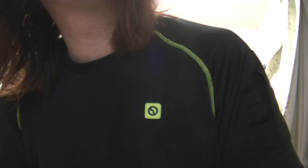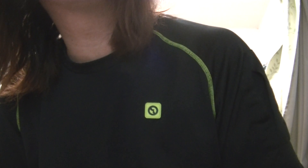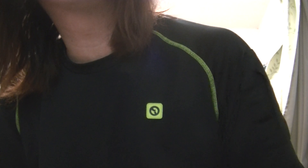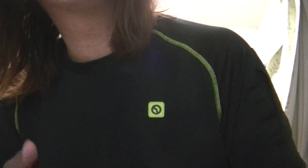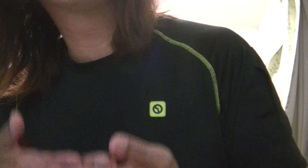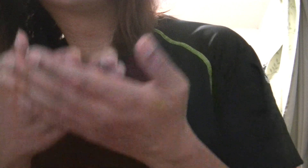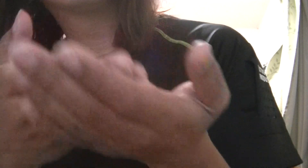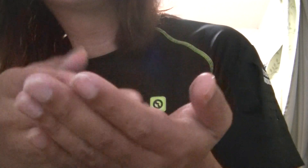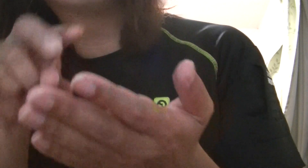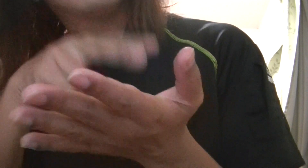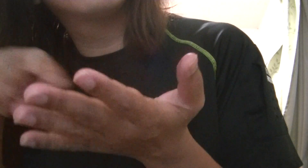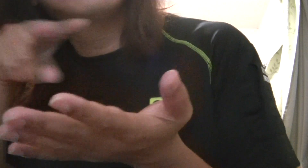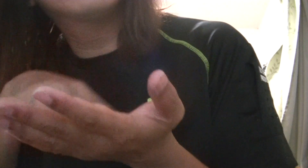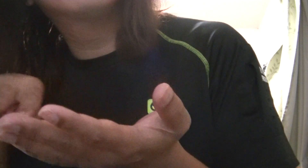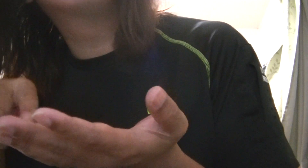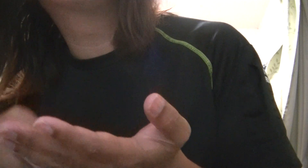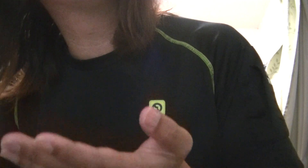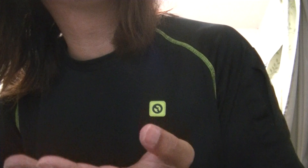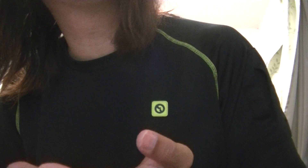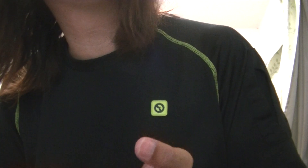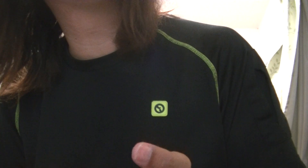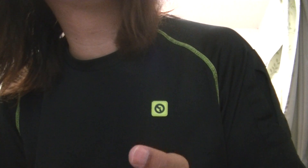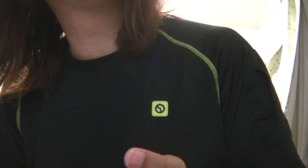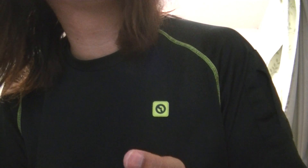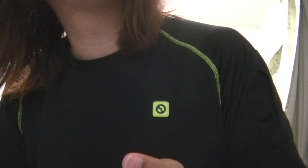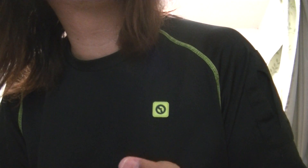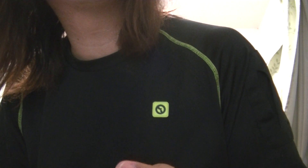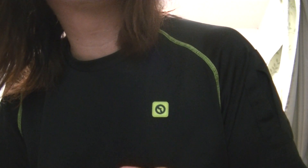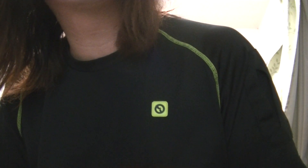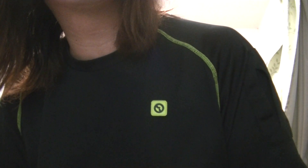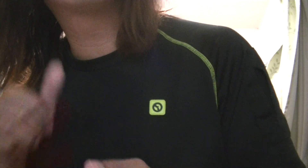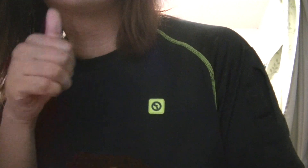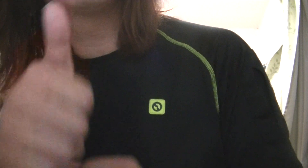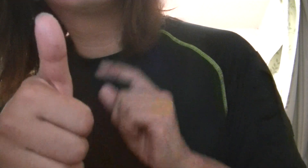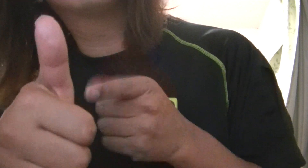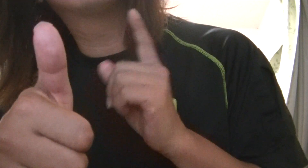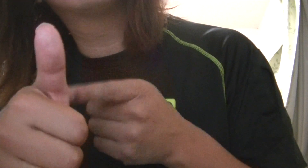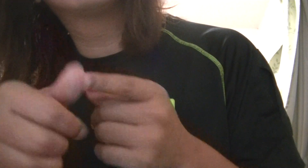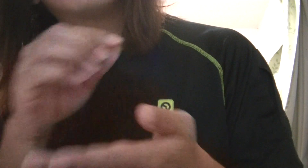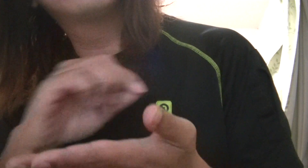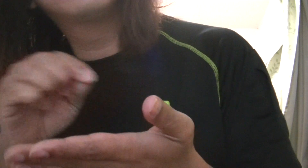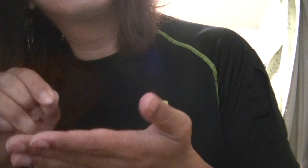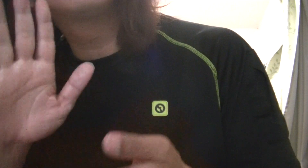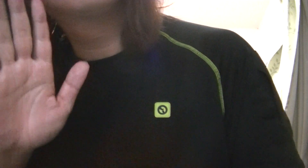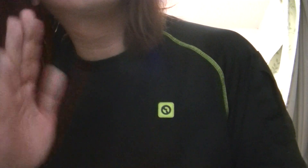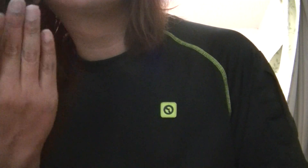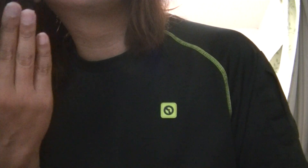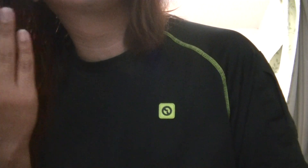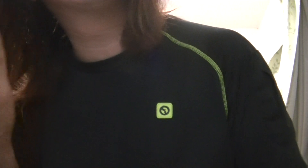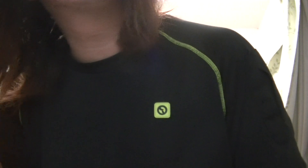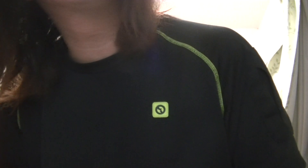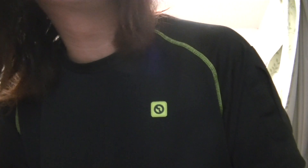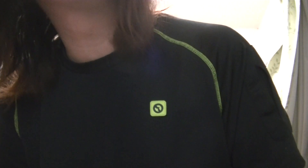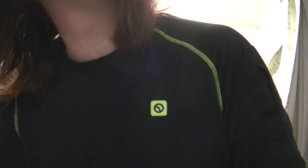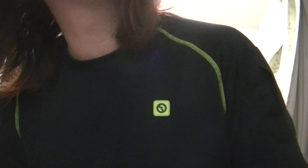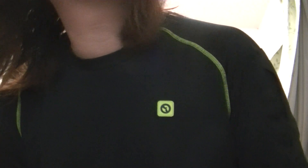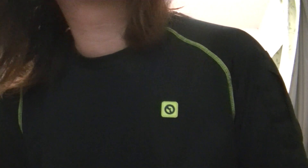Then I read the paper, and it said, deep in time. And it